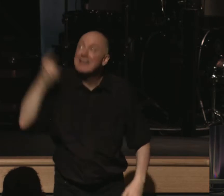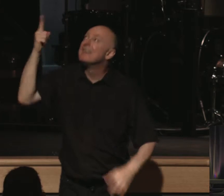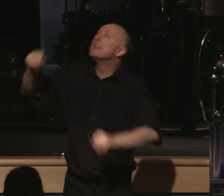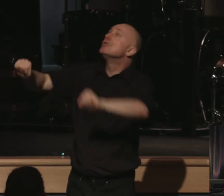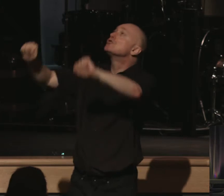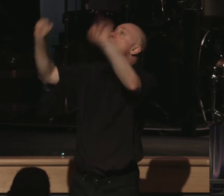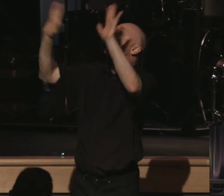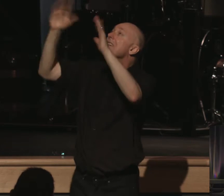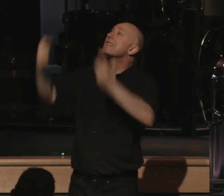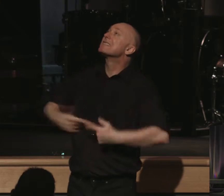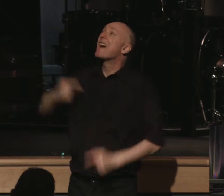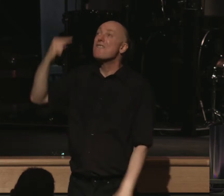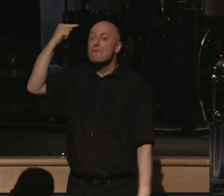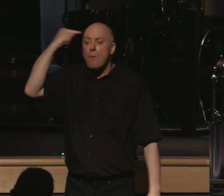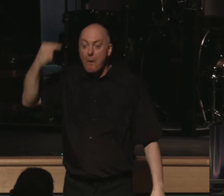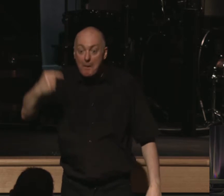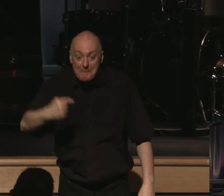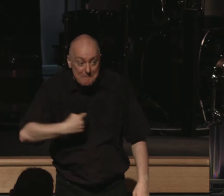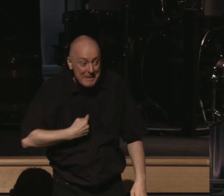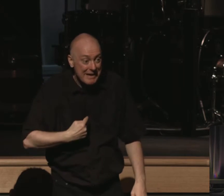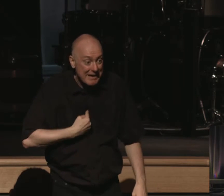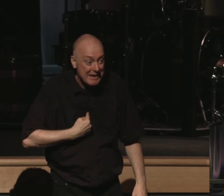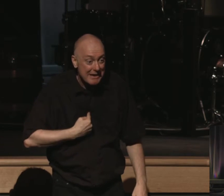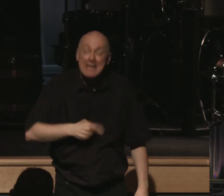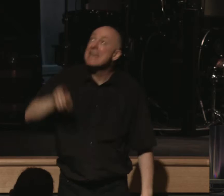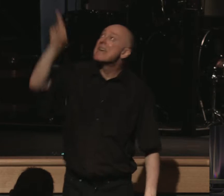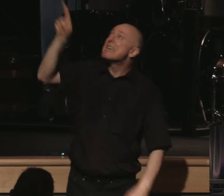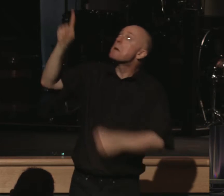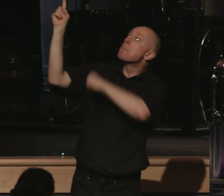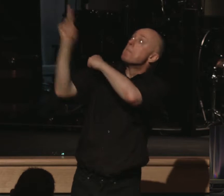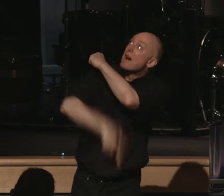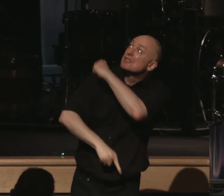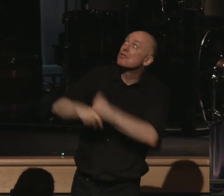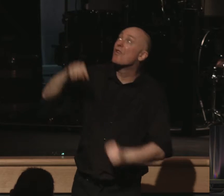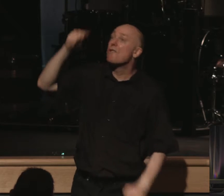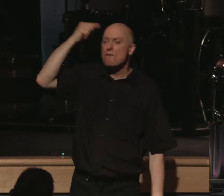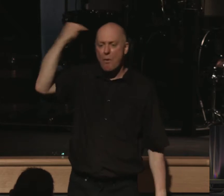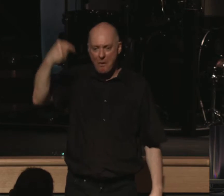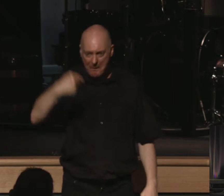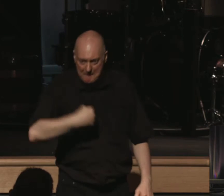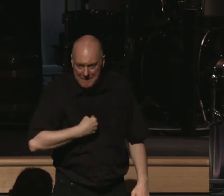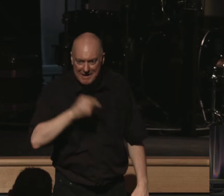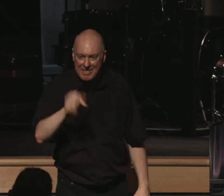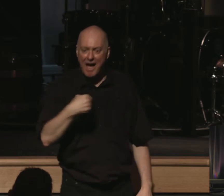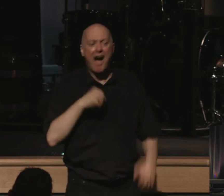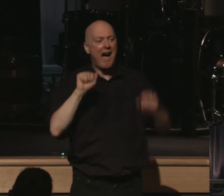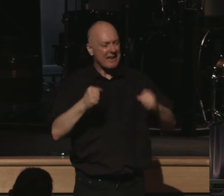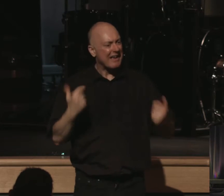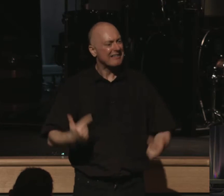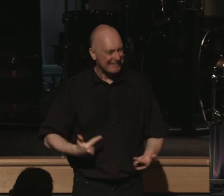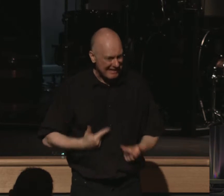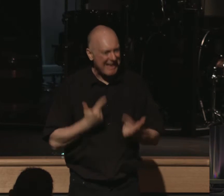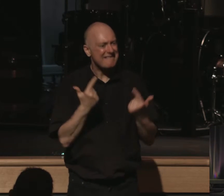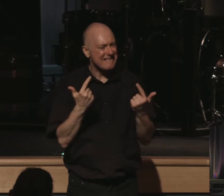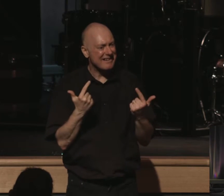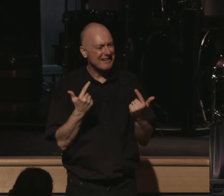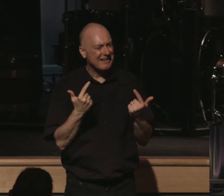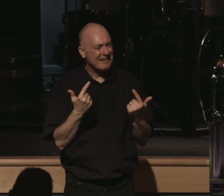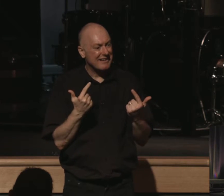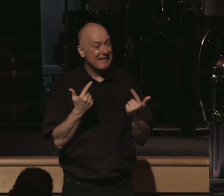life for me. He was punished for me that I might live. And the